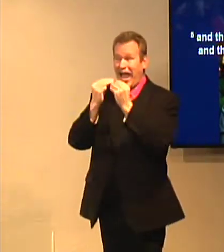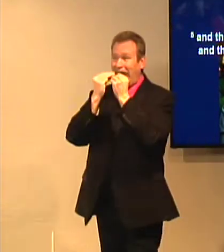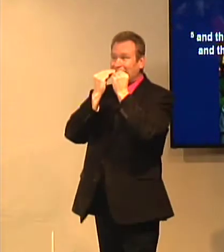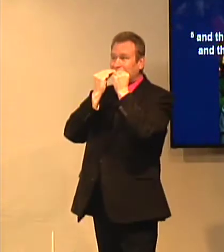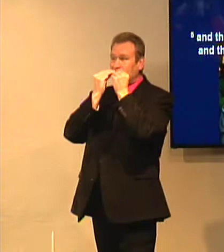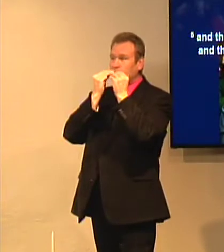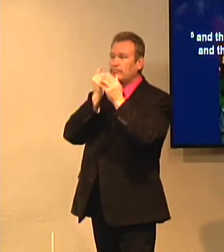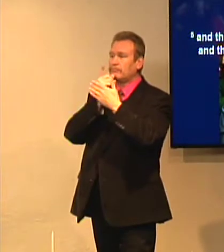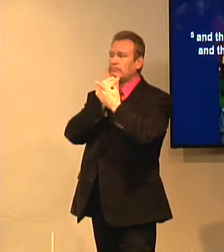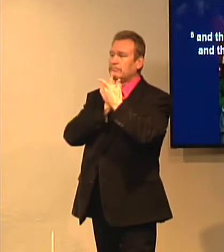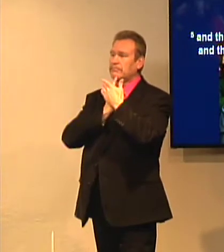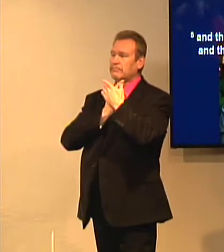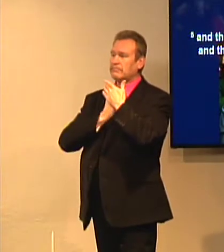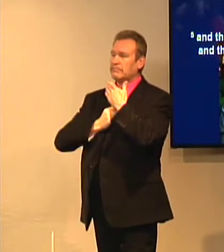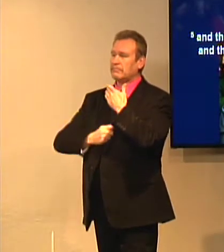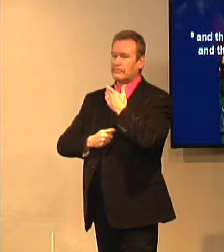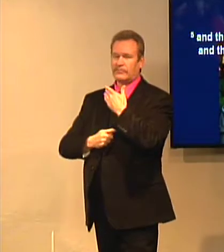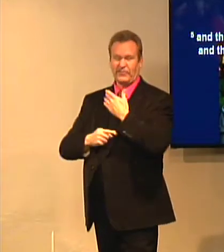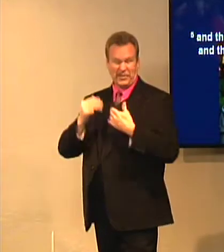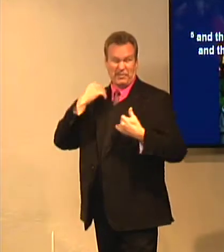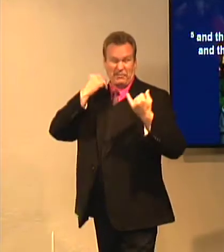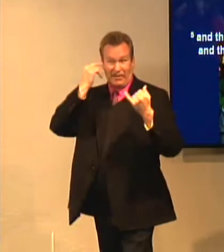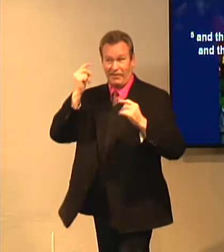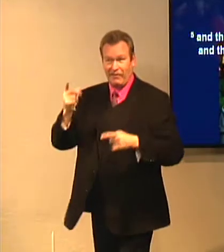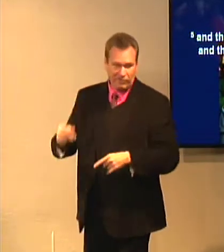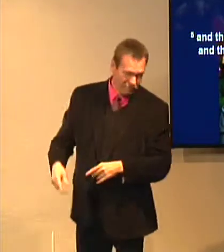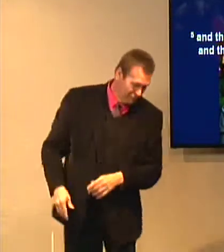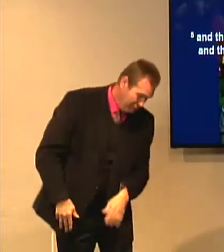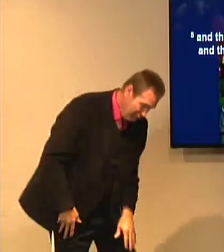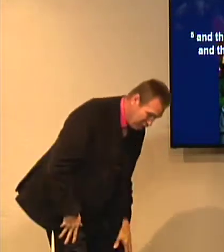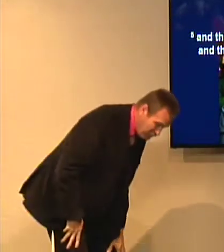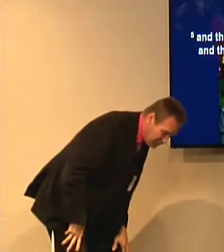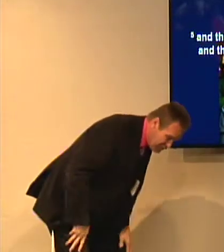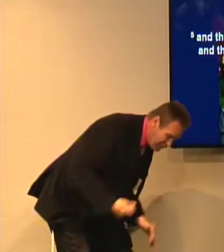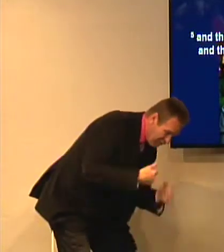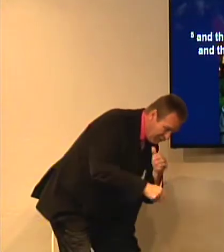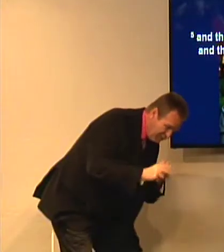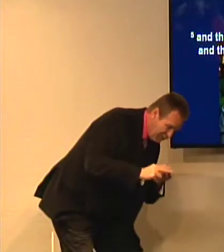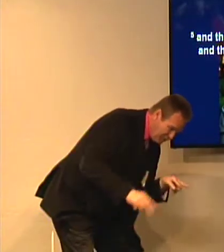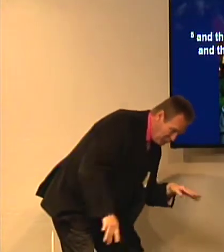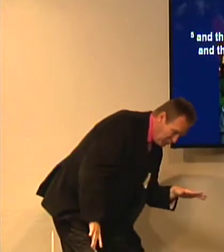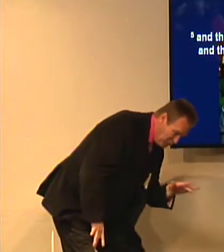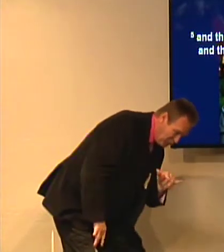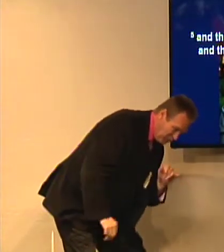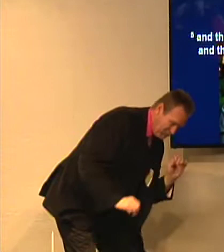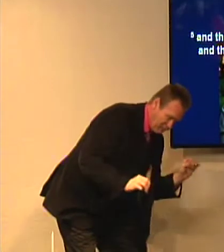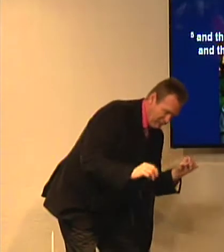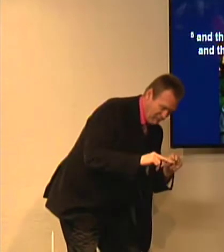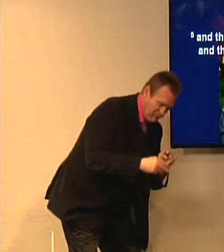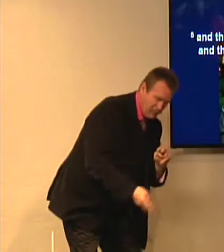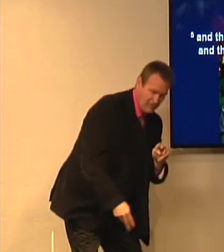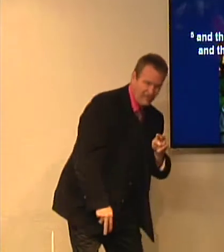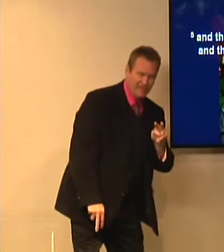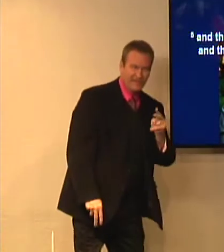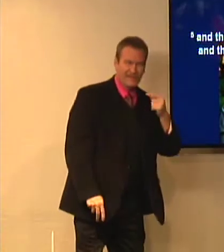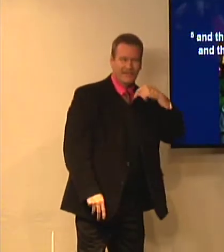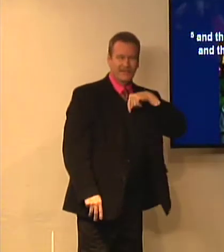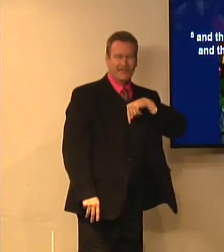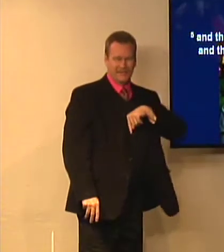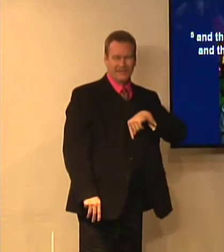of following to the ground as he did in the table. So, you know, after he got to the table, people would double-check,